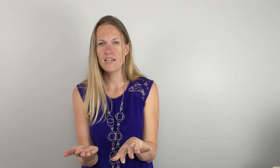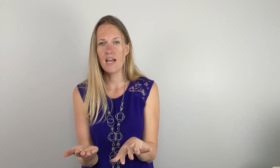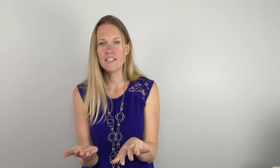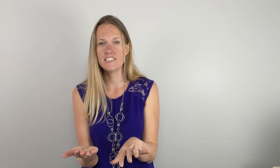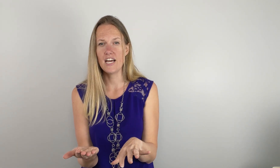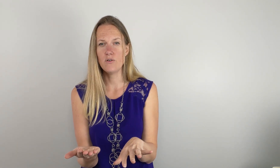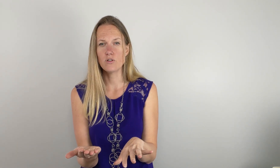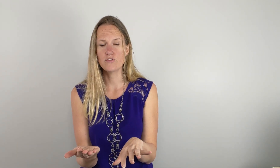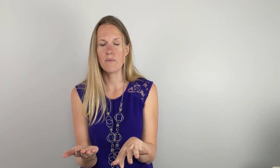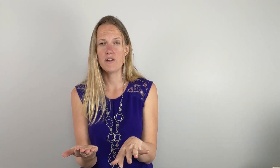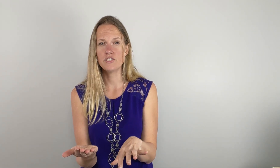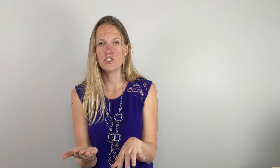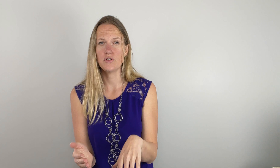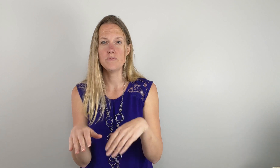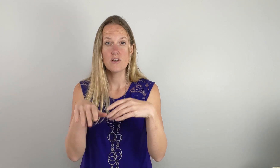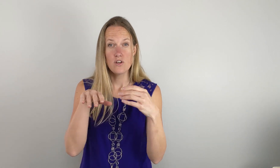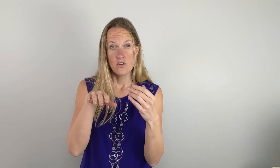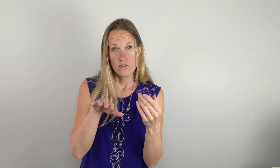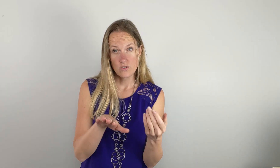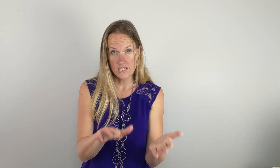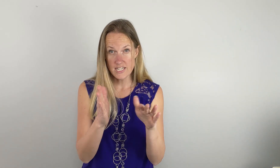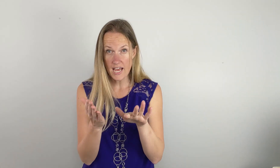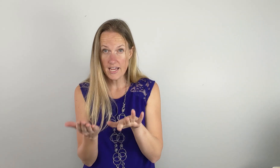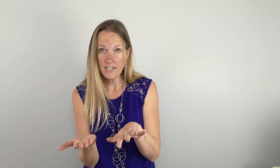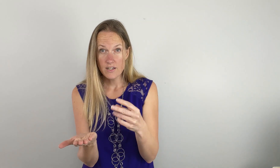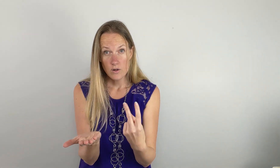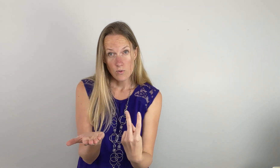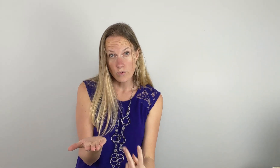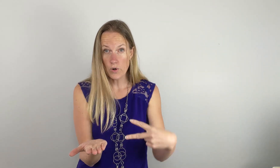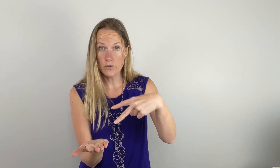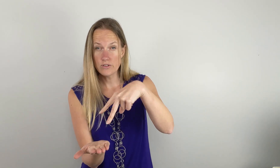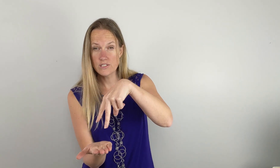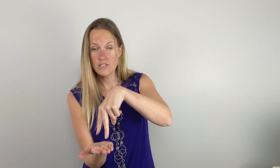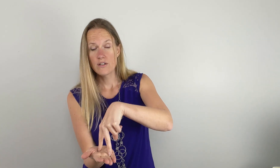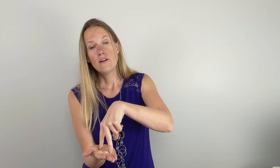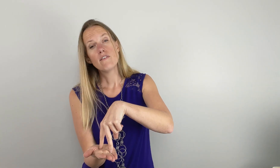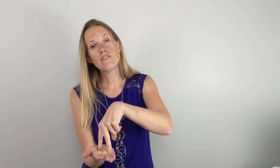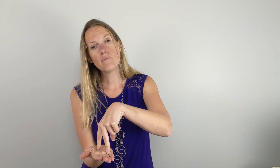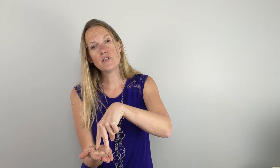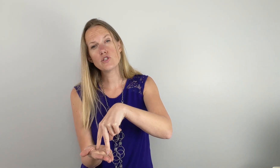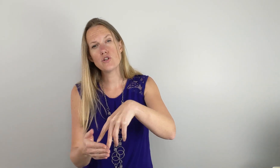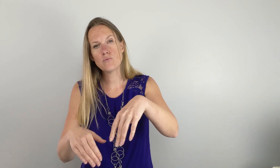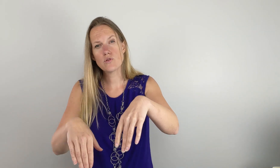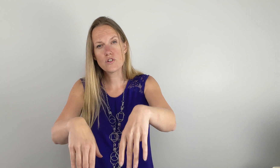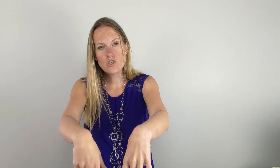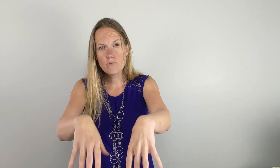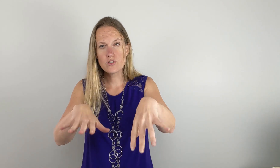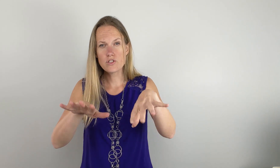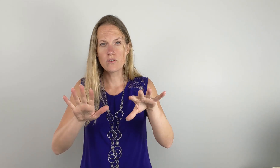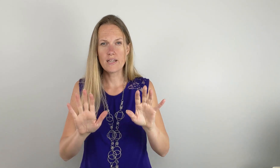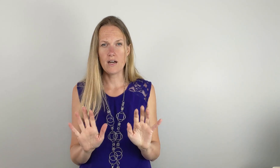Okay. And the dead rose from their tombs. So the dead rose from their tombs. So for tombs you show like